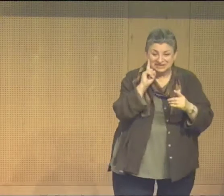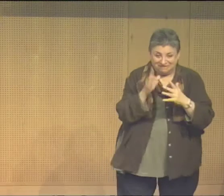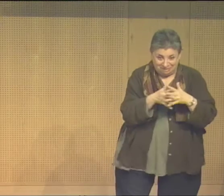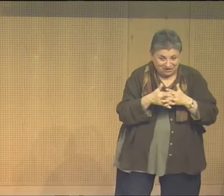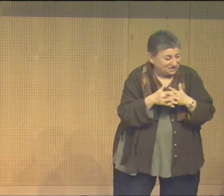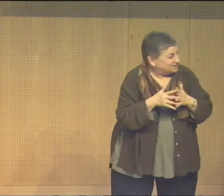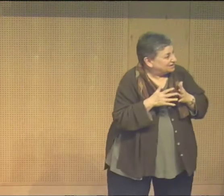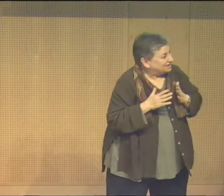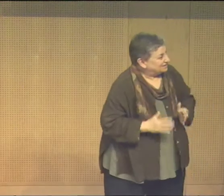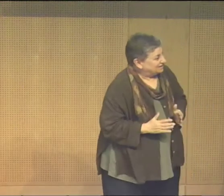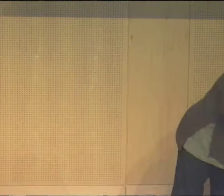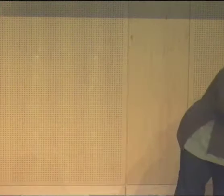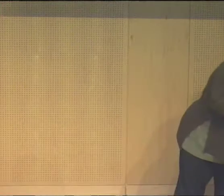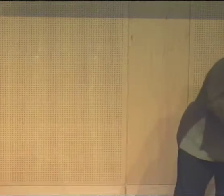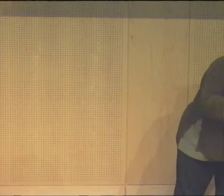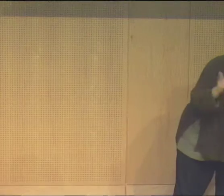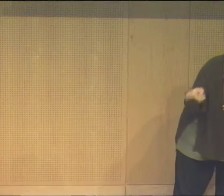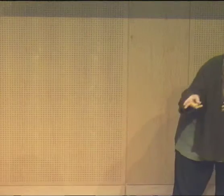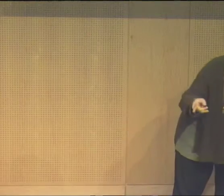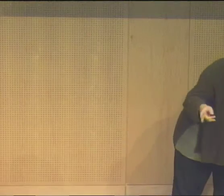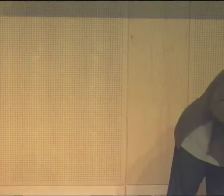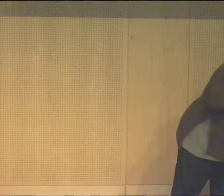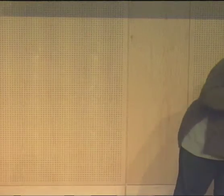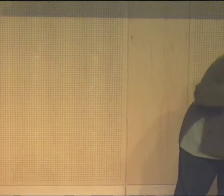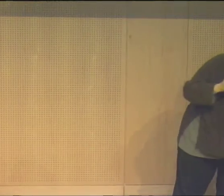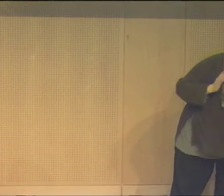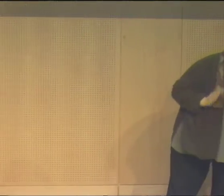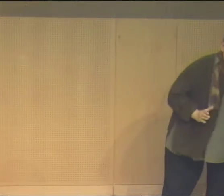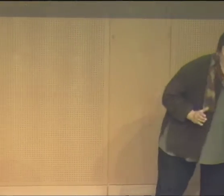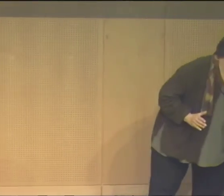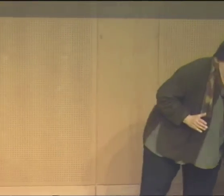deaf American it's still blurry to me hard and signer